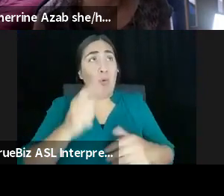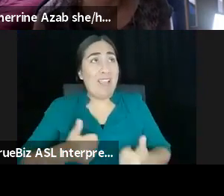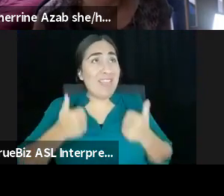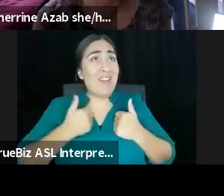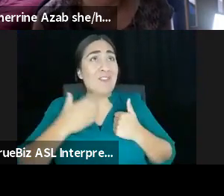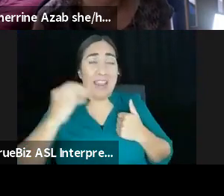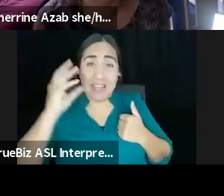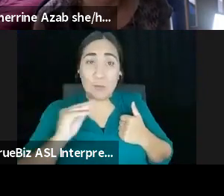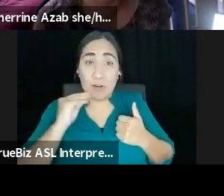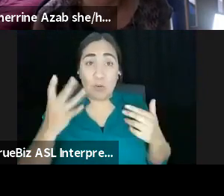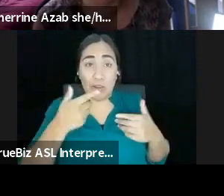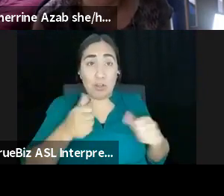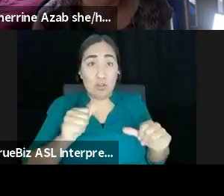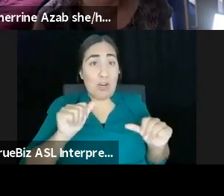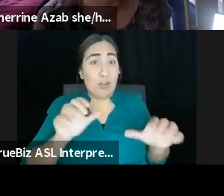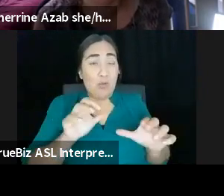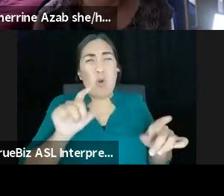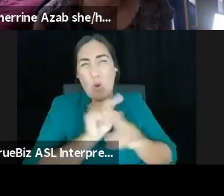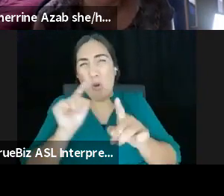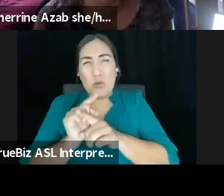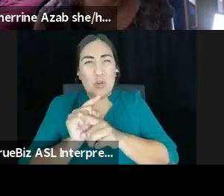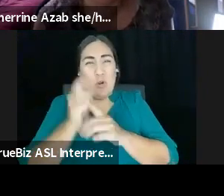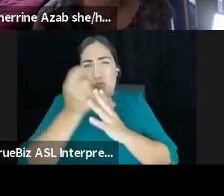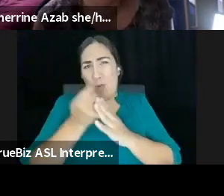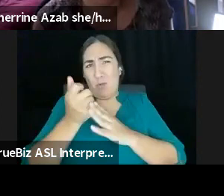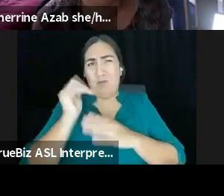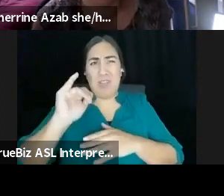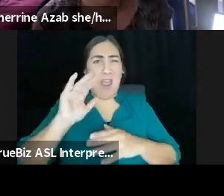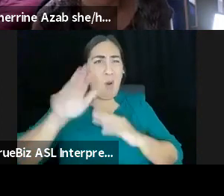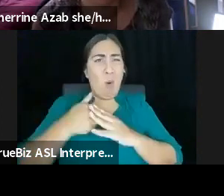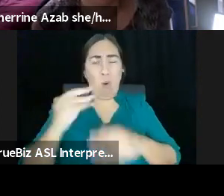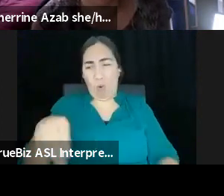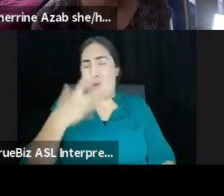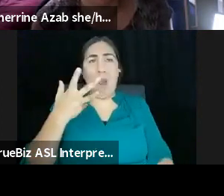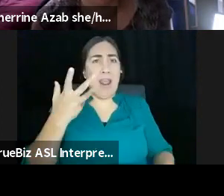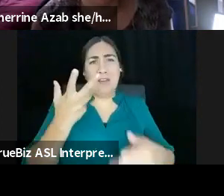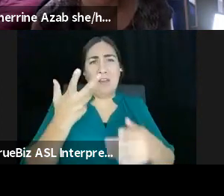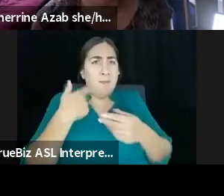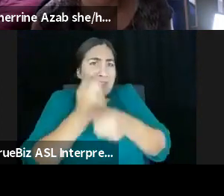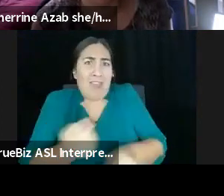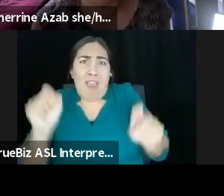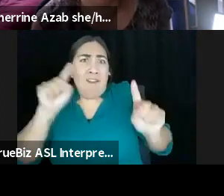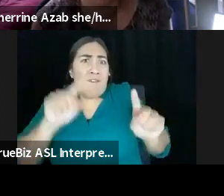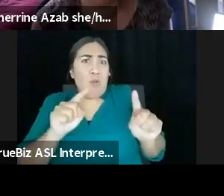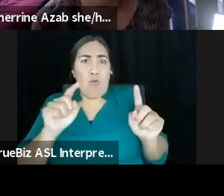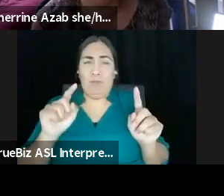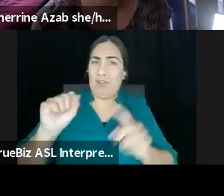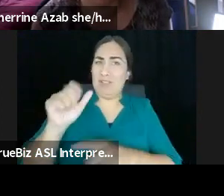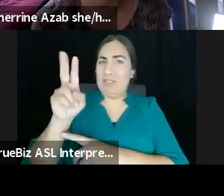out that white saviorism issue, which that's a whole nother zoom topic for a whole nother day in the nonprofits. Um, or Allison,